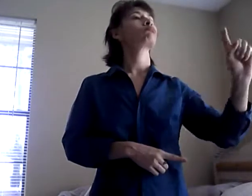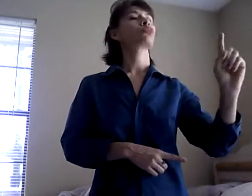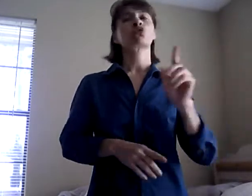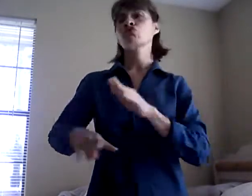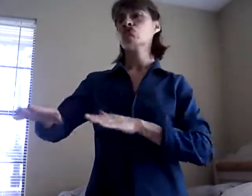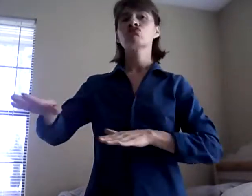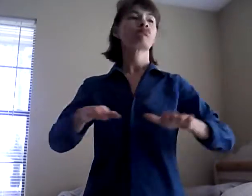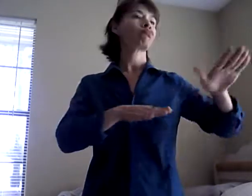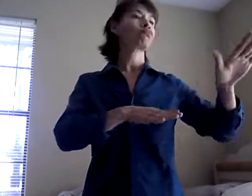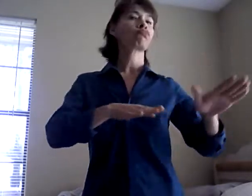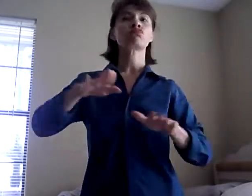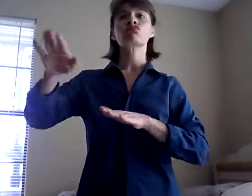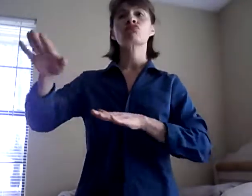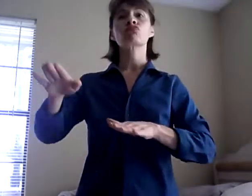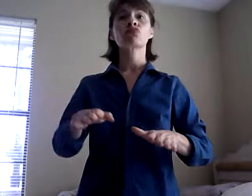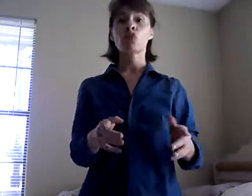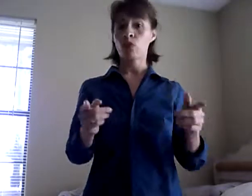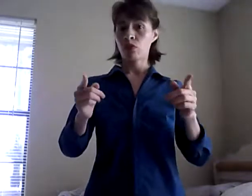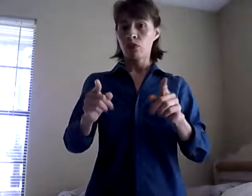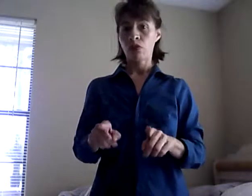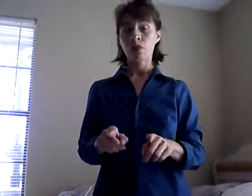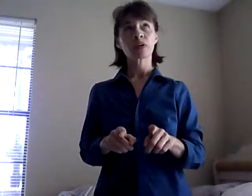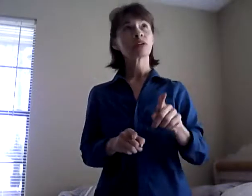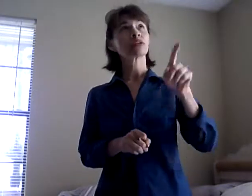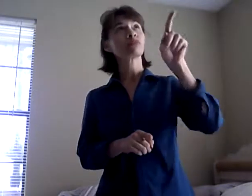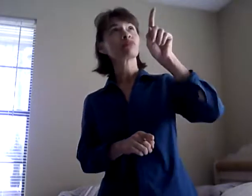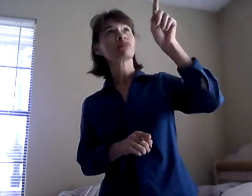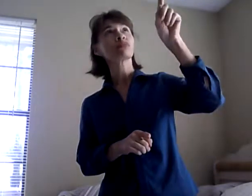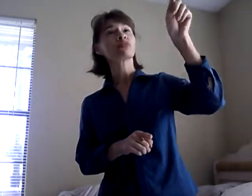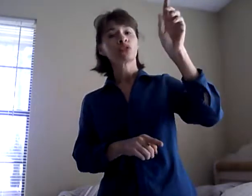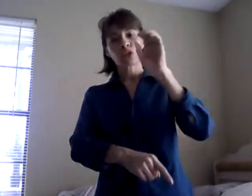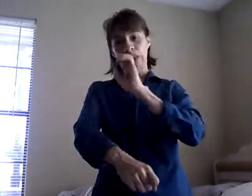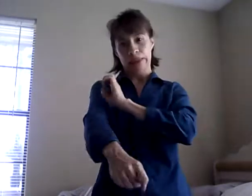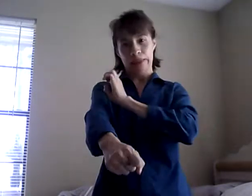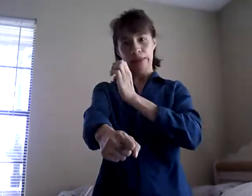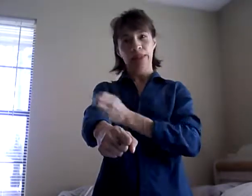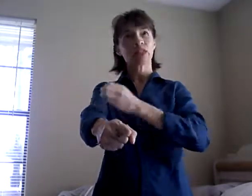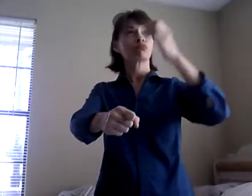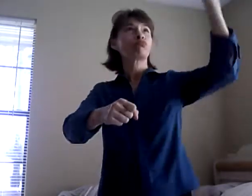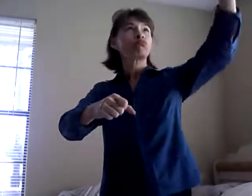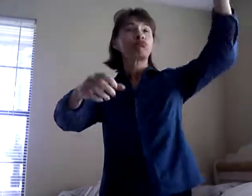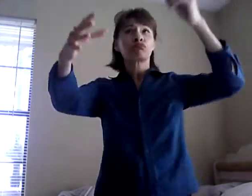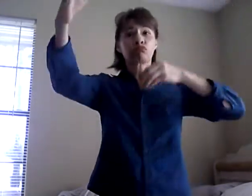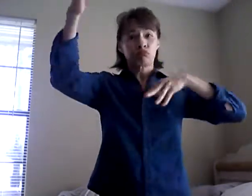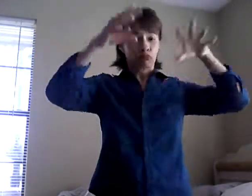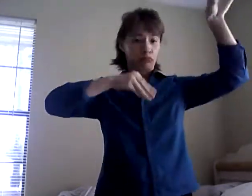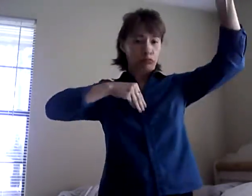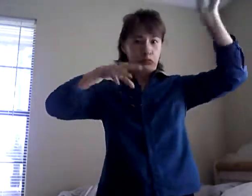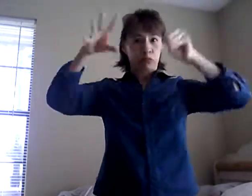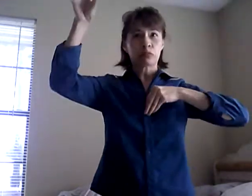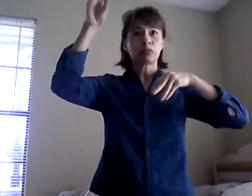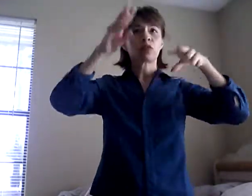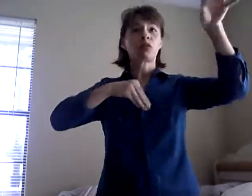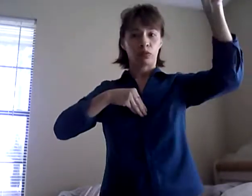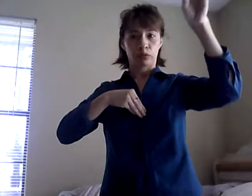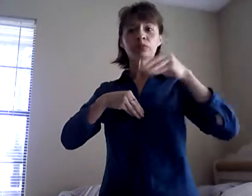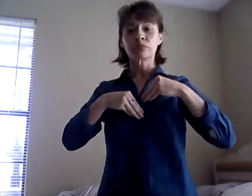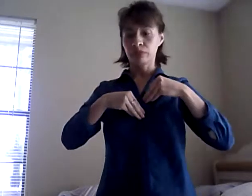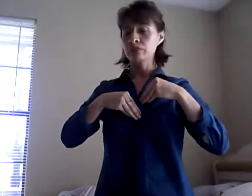from the sun, from the stars, from the sea of the storm, so a lot of this energy. We